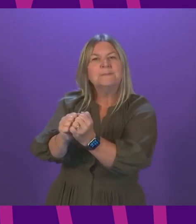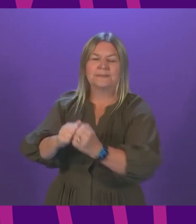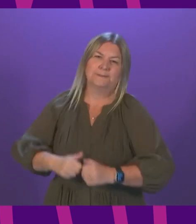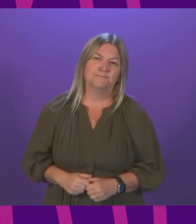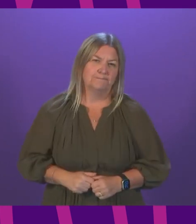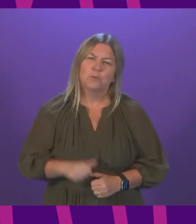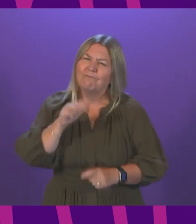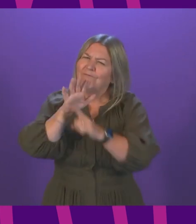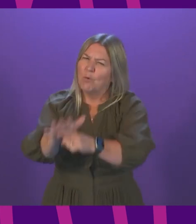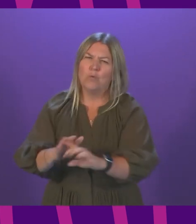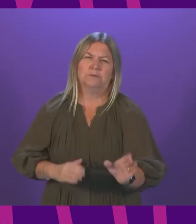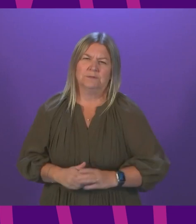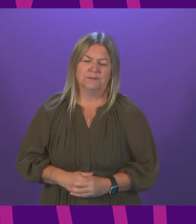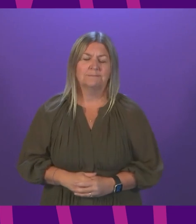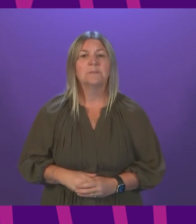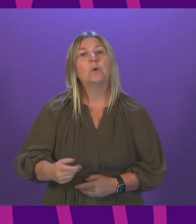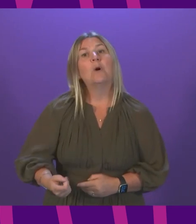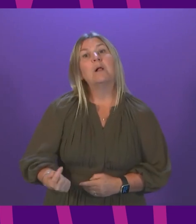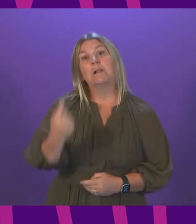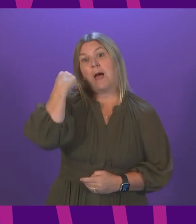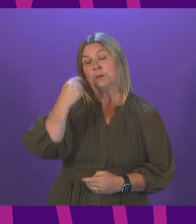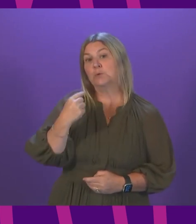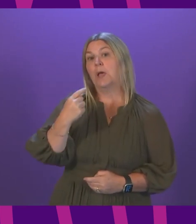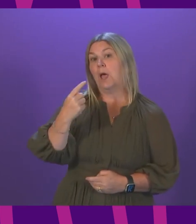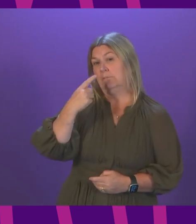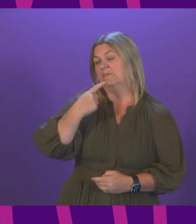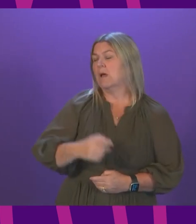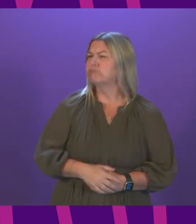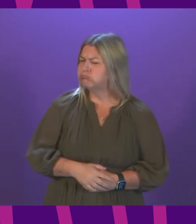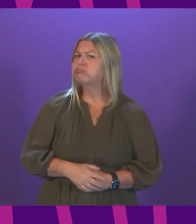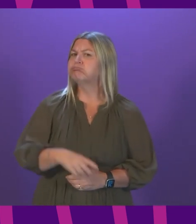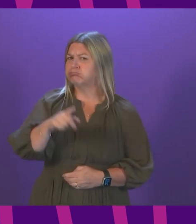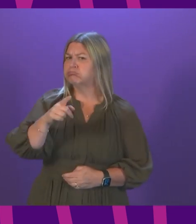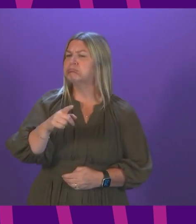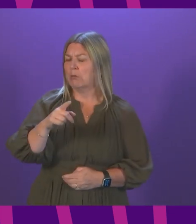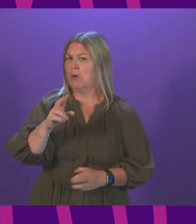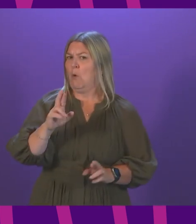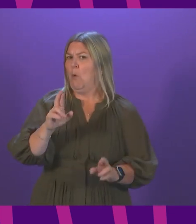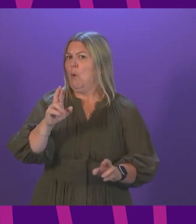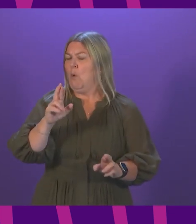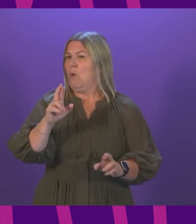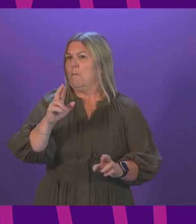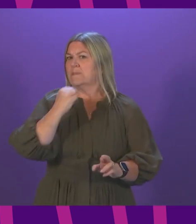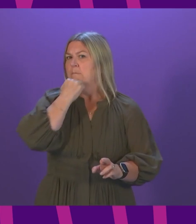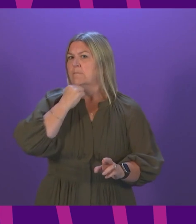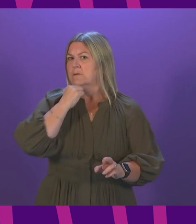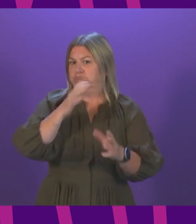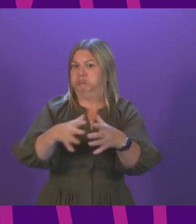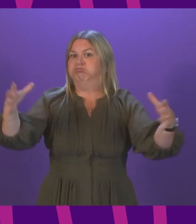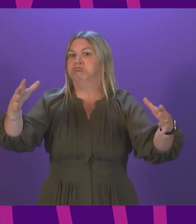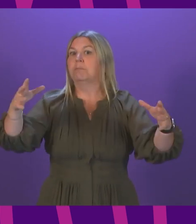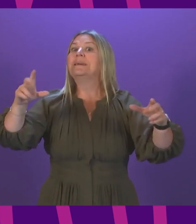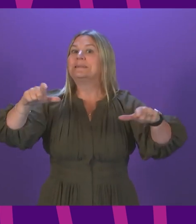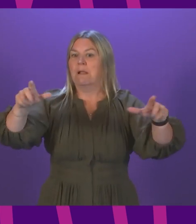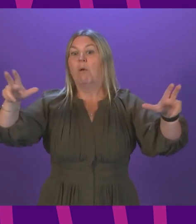Now, last week I indicated that we were seeing early signs that the number of new cases might be starting to fall. I'm glad to say that